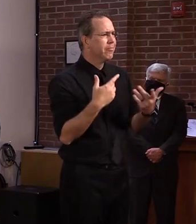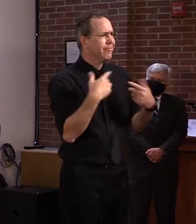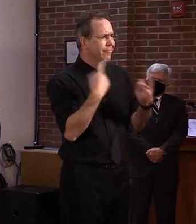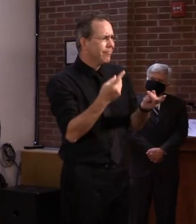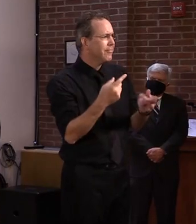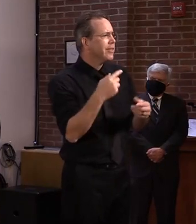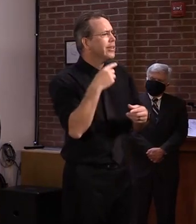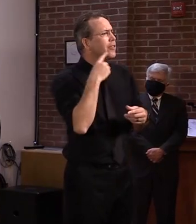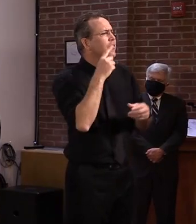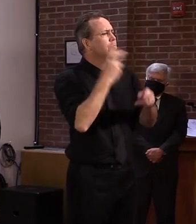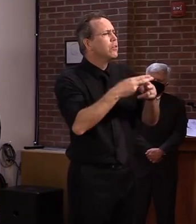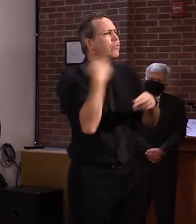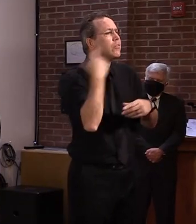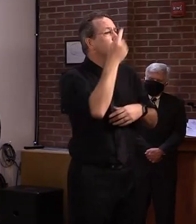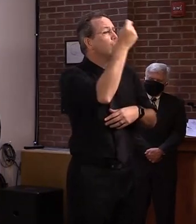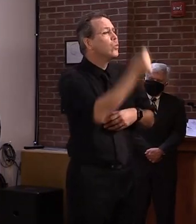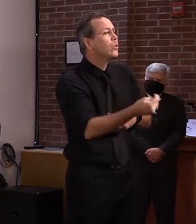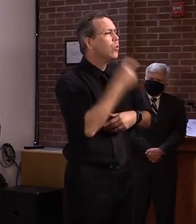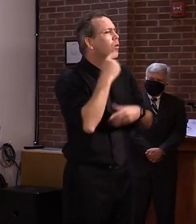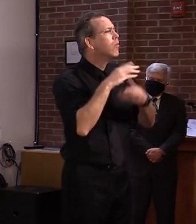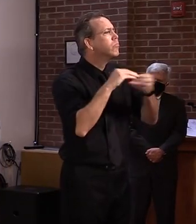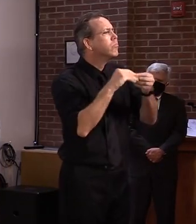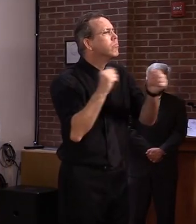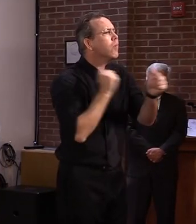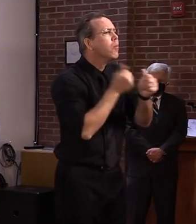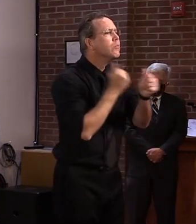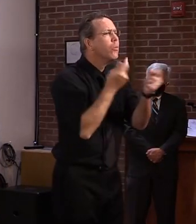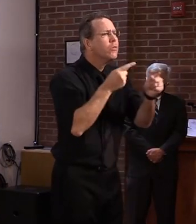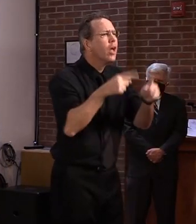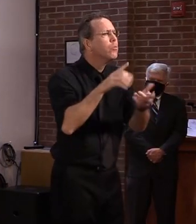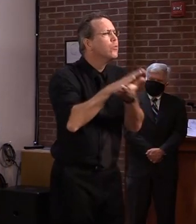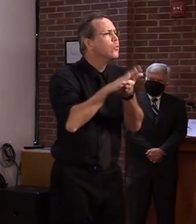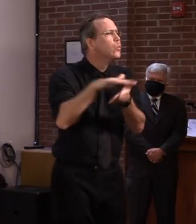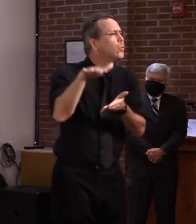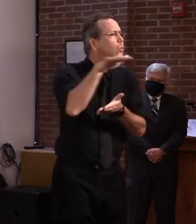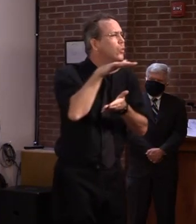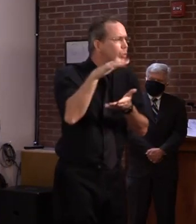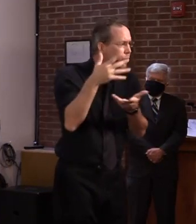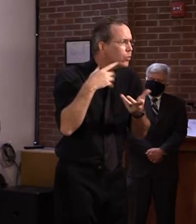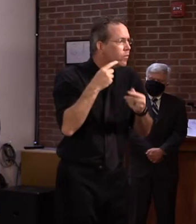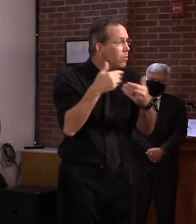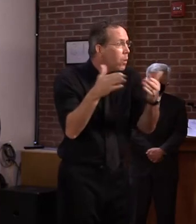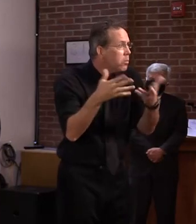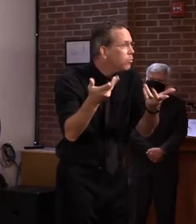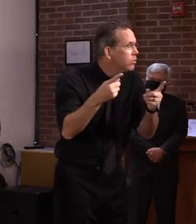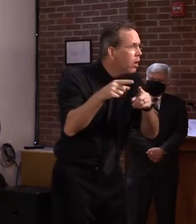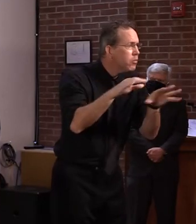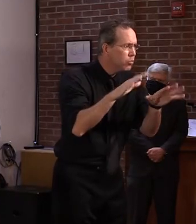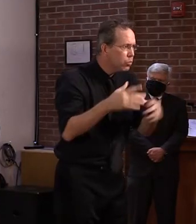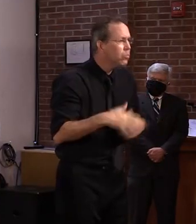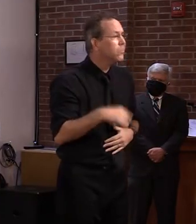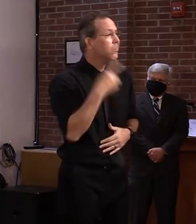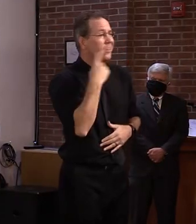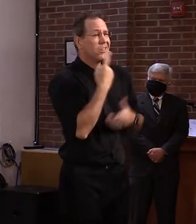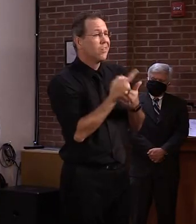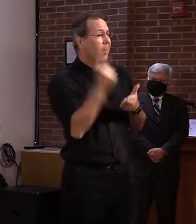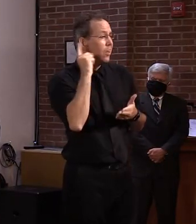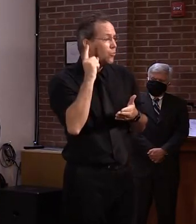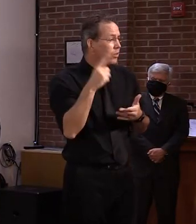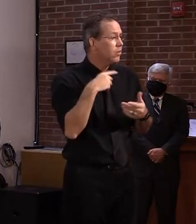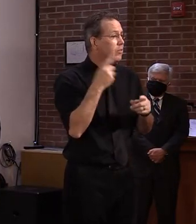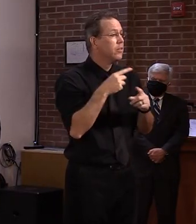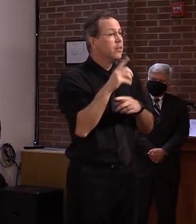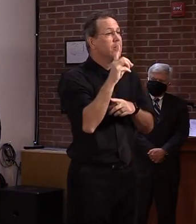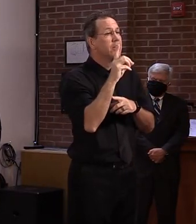reopening process. And as I previewed last week, we're also announcing some reopening steps and